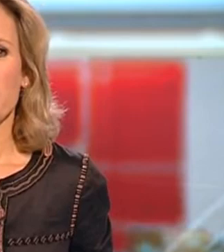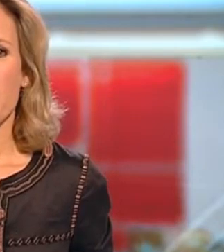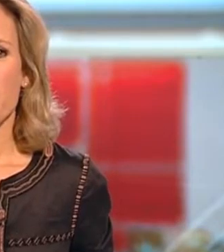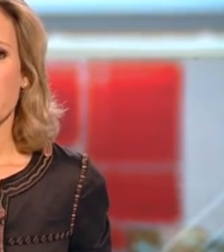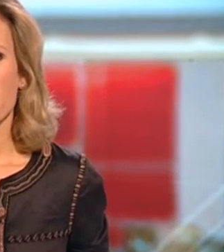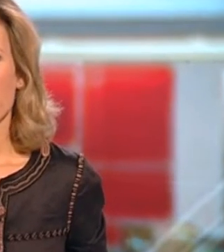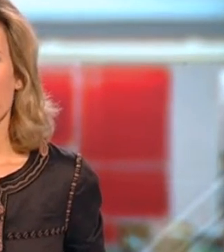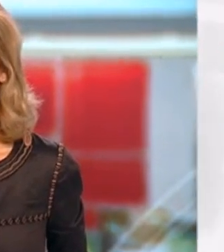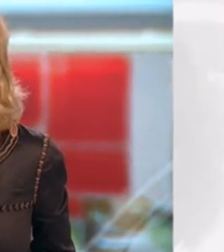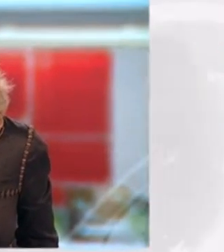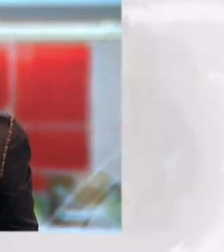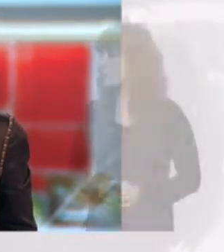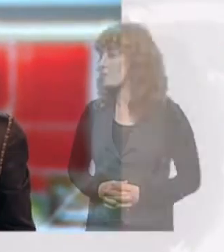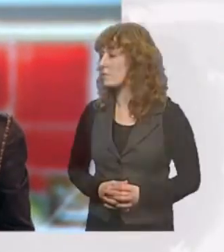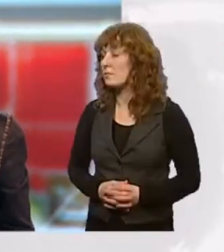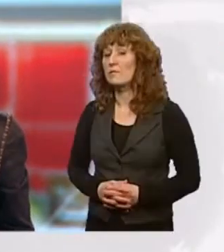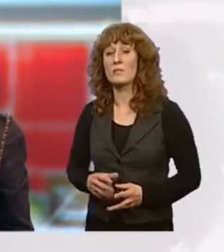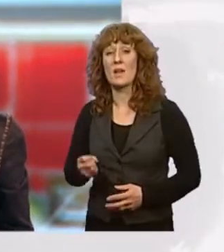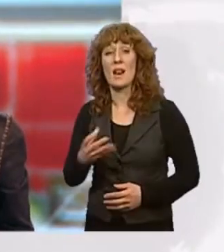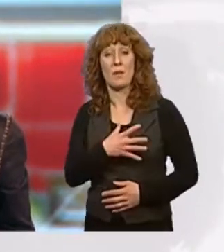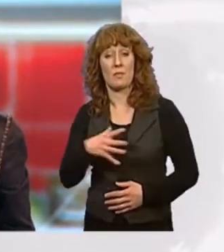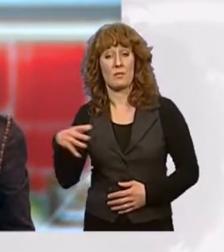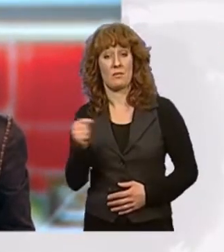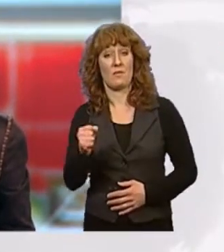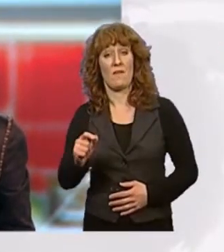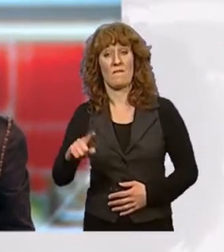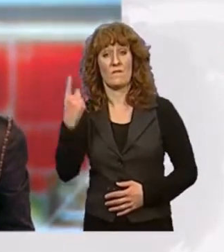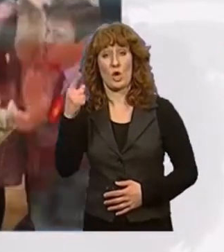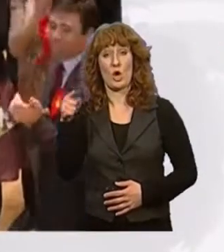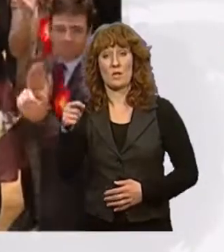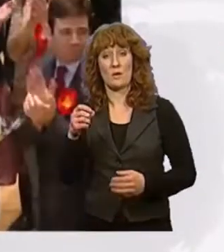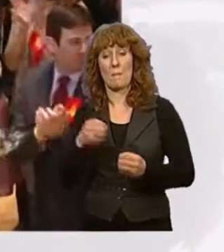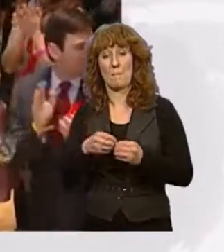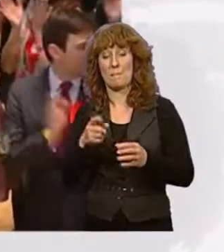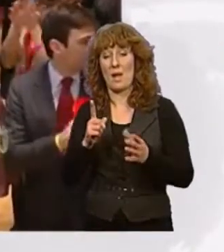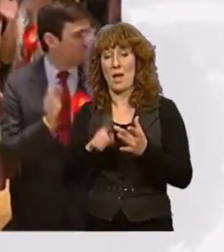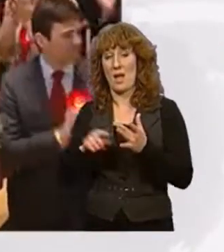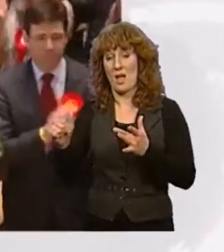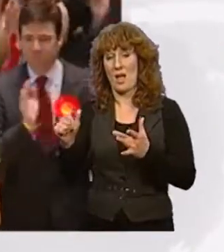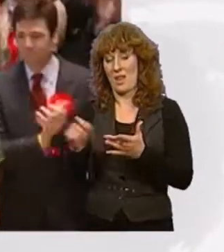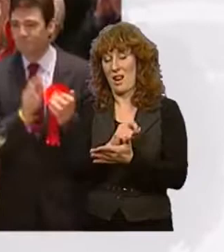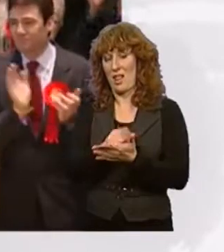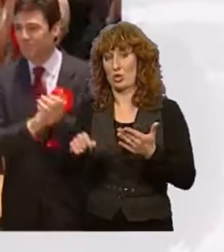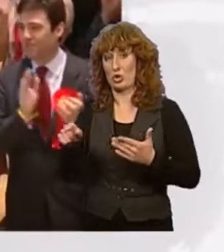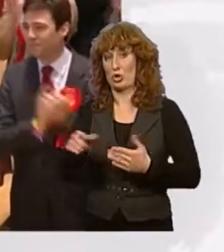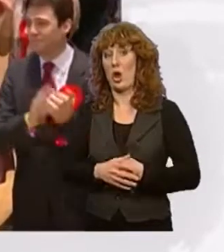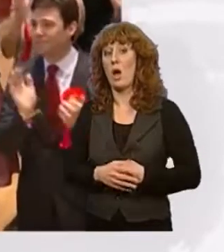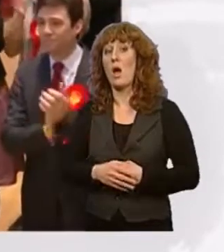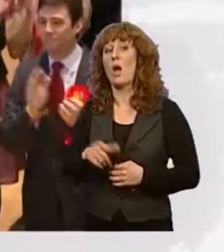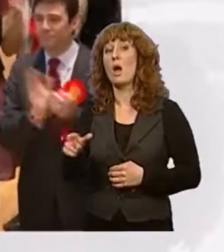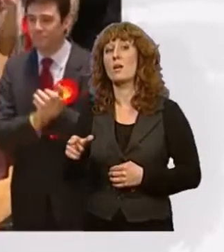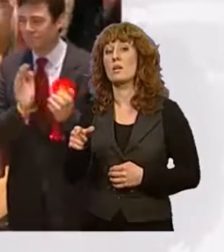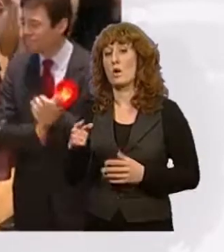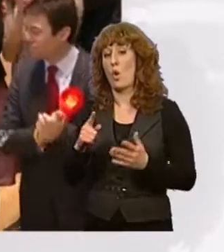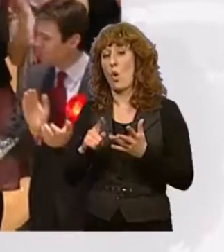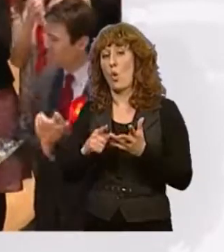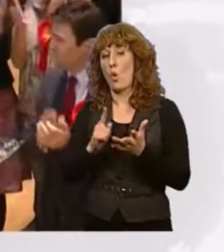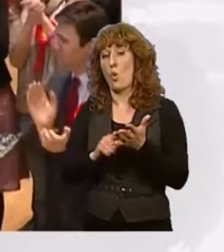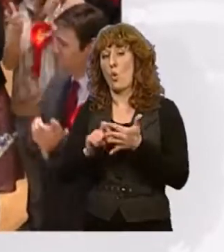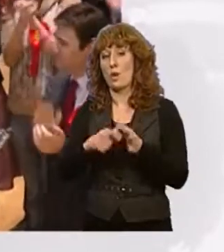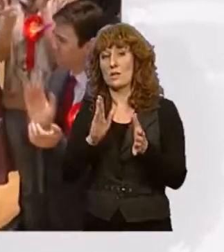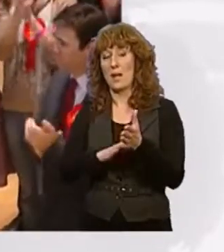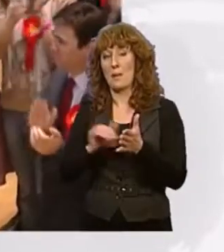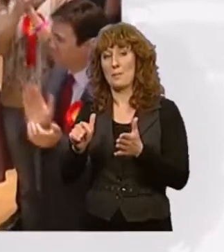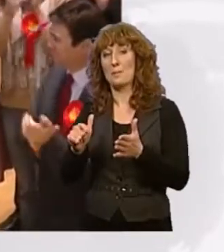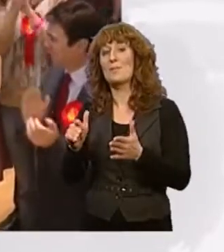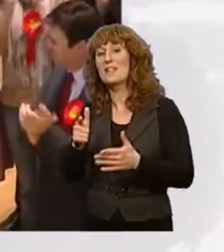Labour celebrate after winning the first by-election of the new parliament. Debbie Abrahams comfortably takes the Oldham Eastern Saddleworth seat as